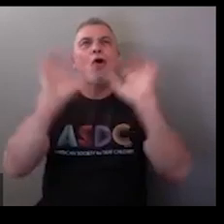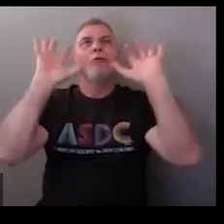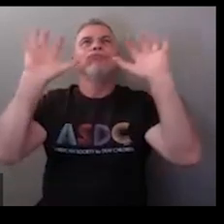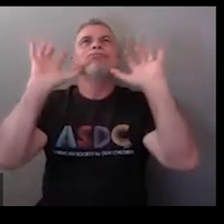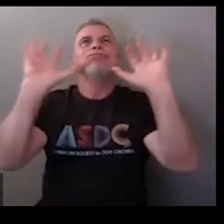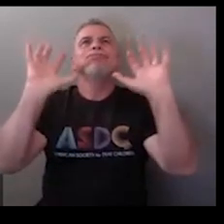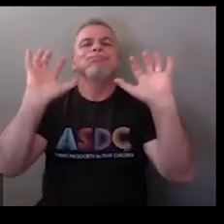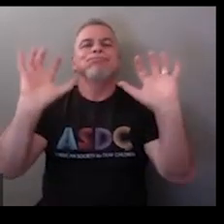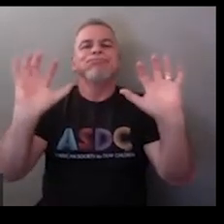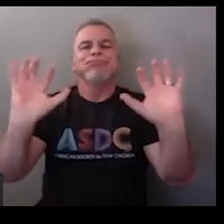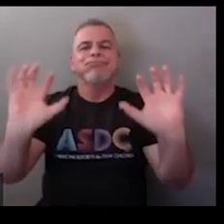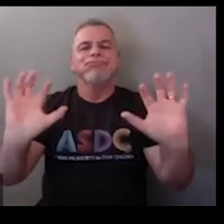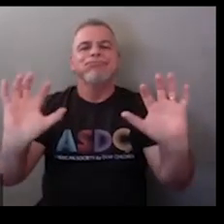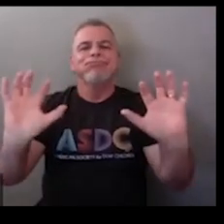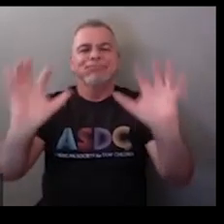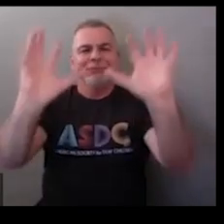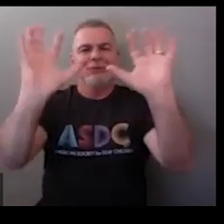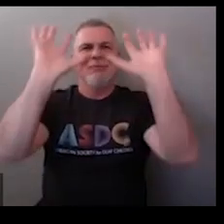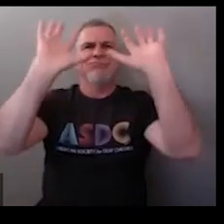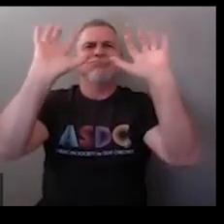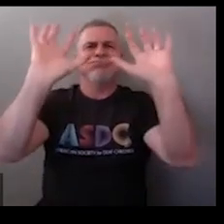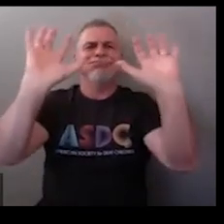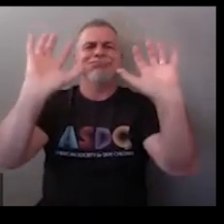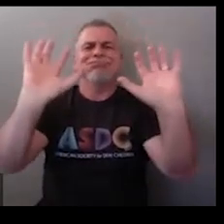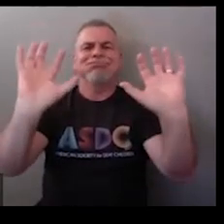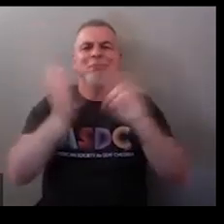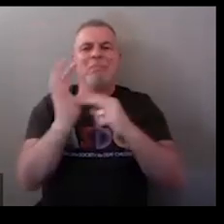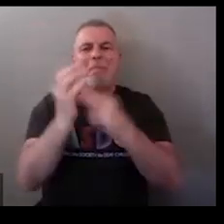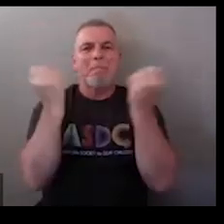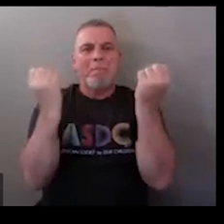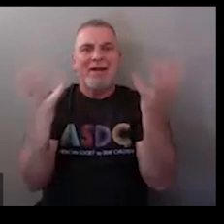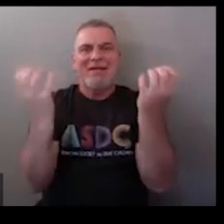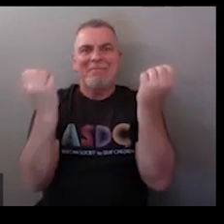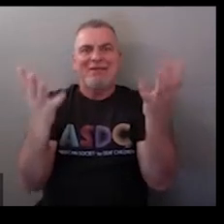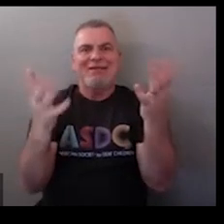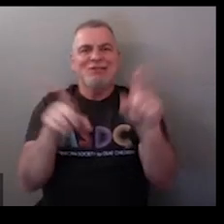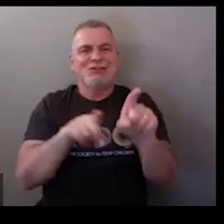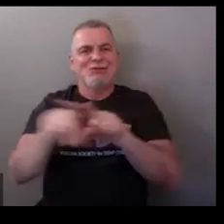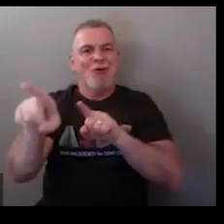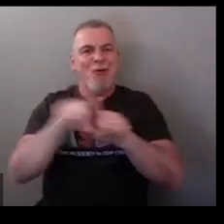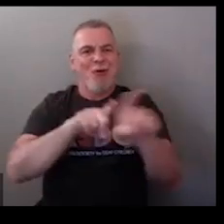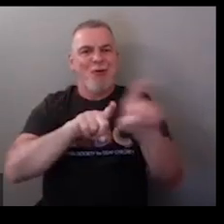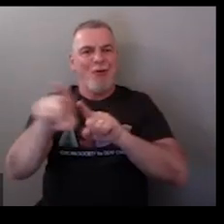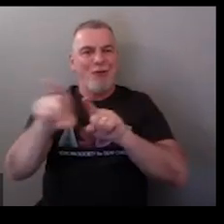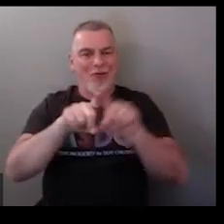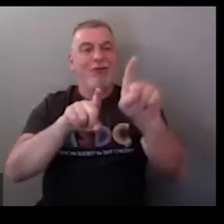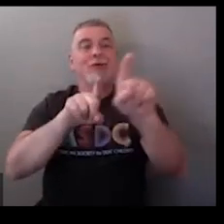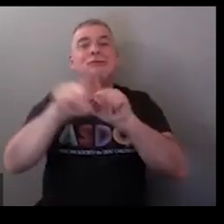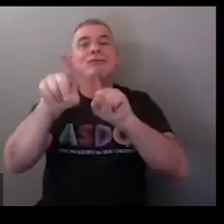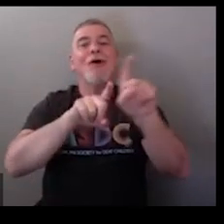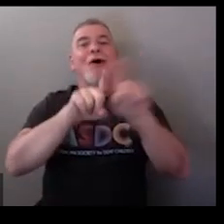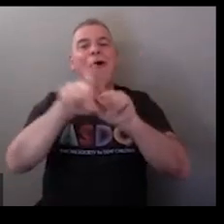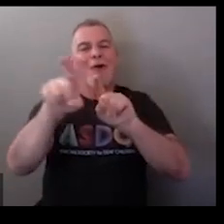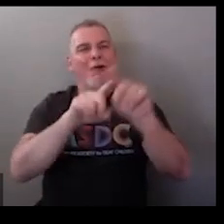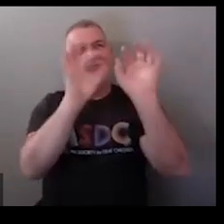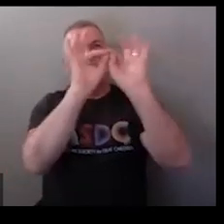stars okay now this represents many many stars in the sky so just the sign